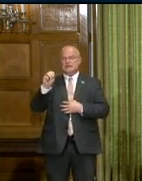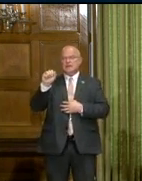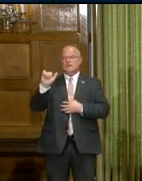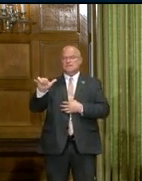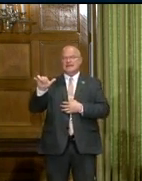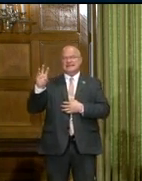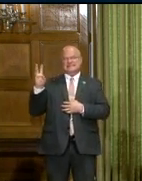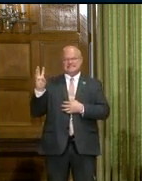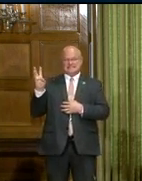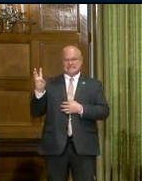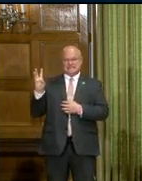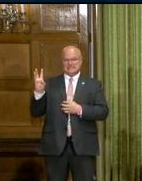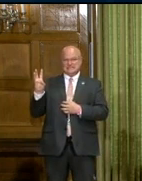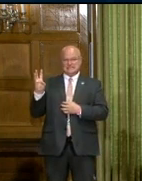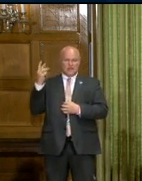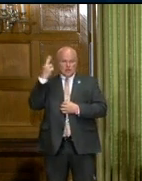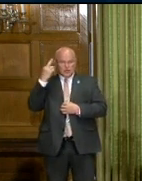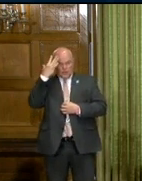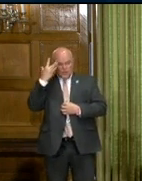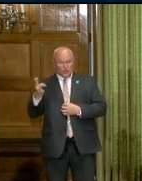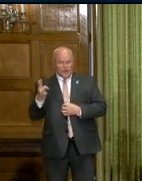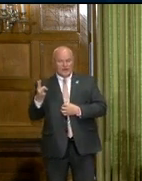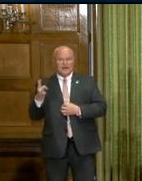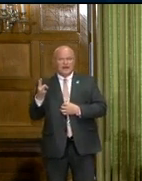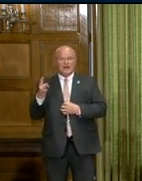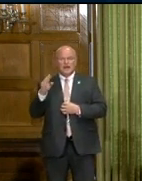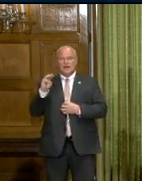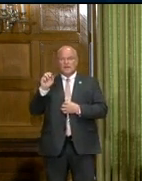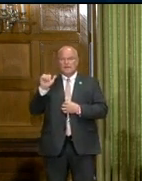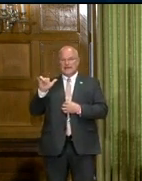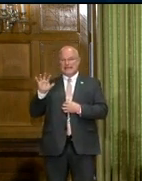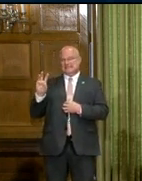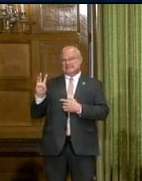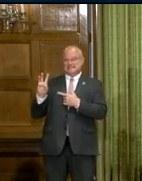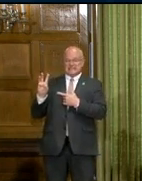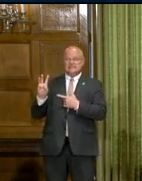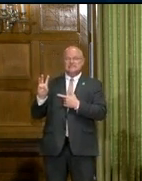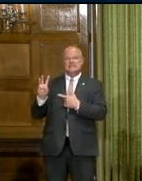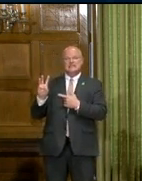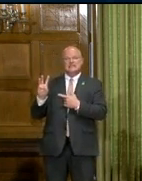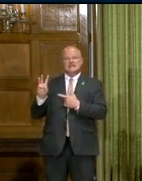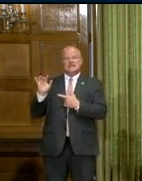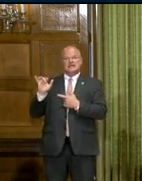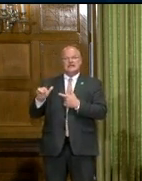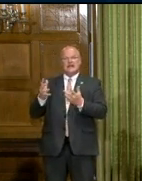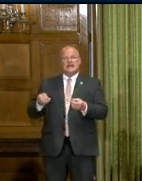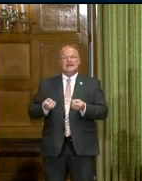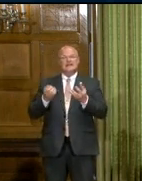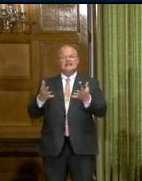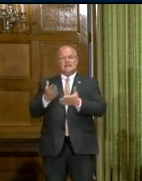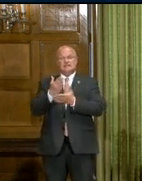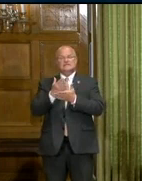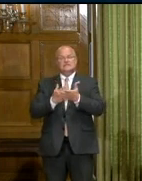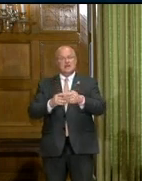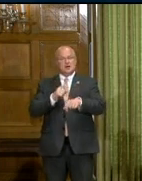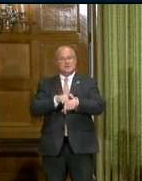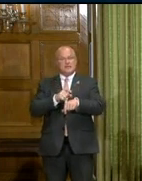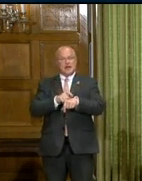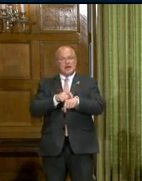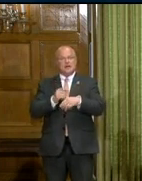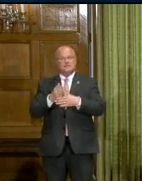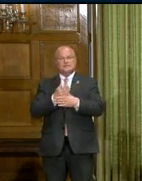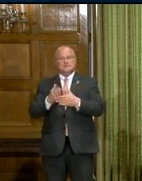May 6th. And the reason it is May 6th is because that gives some time